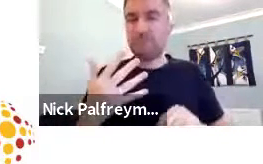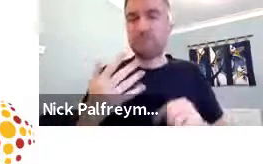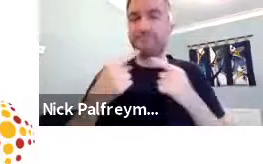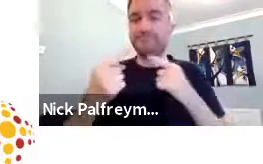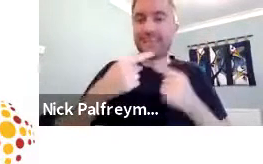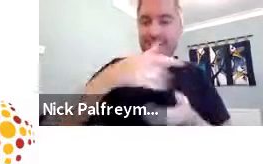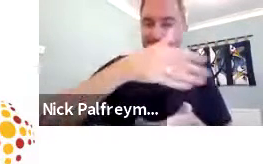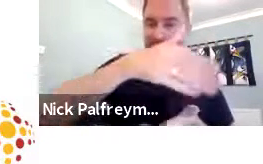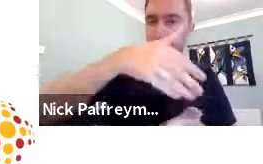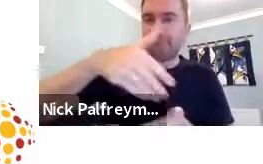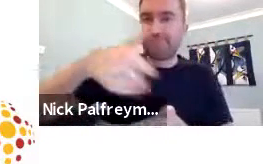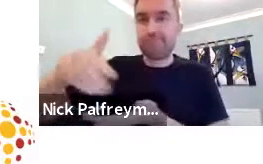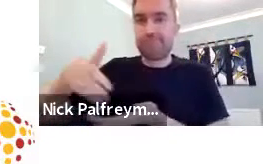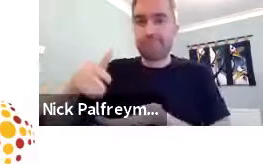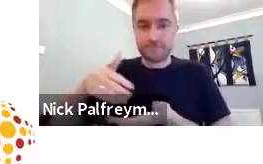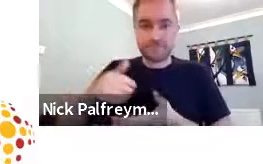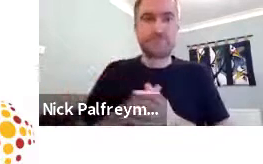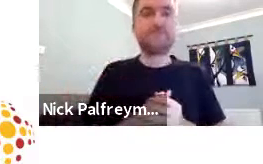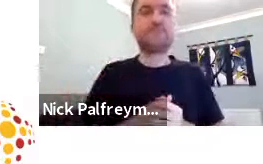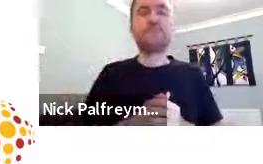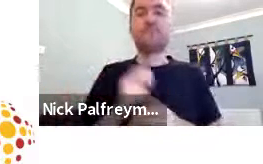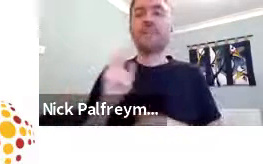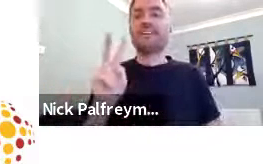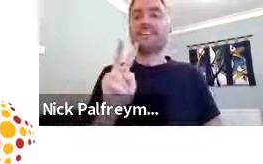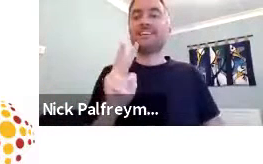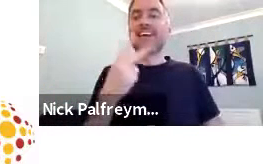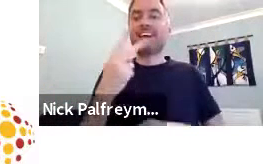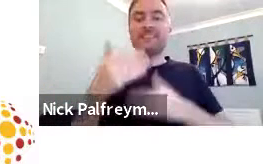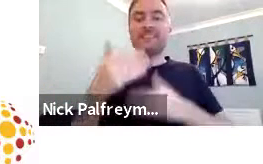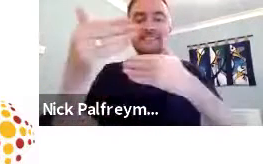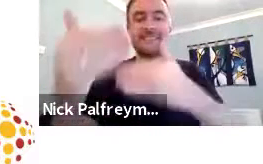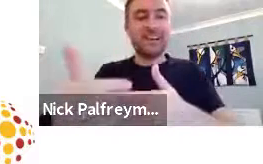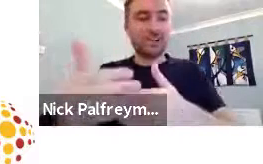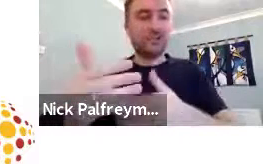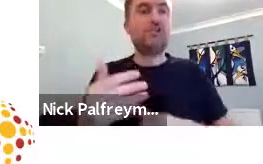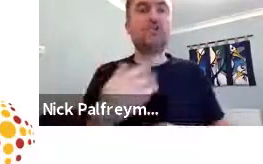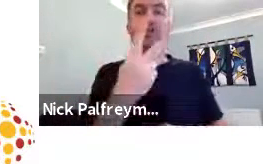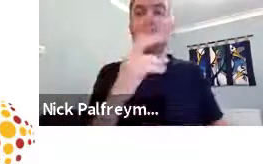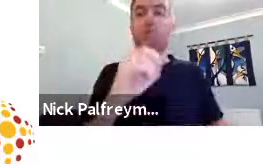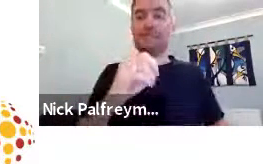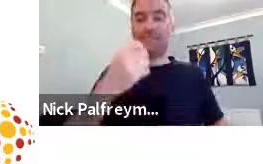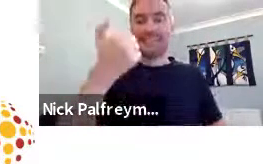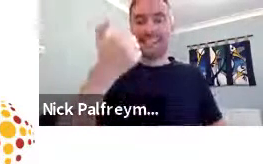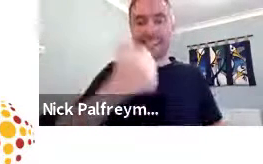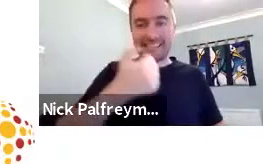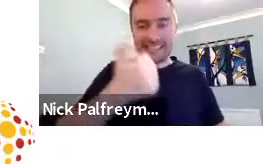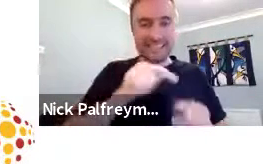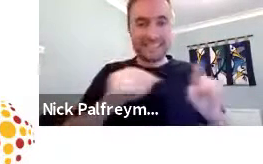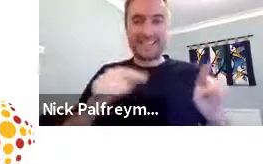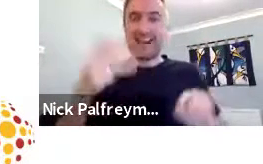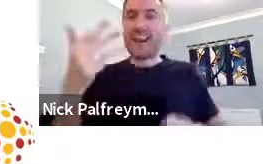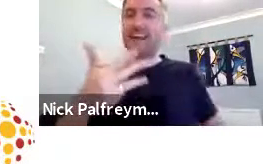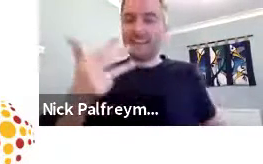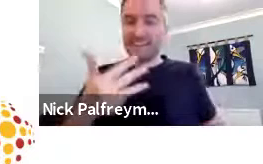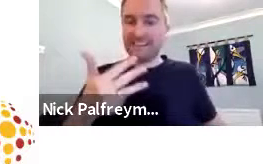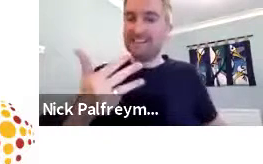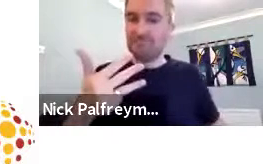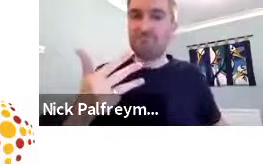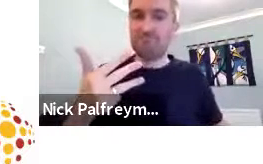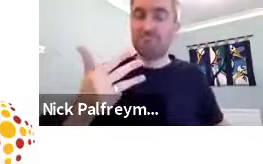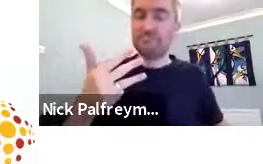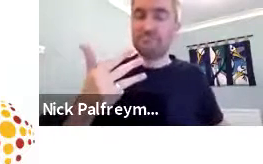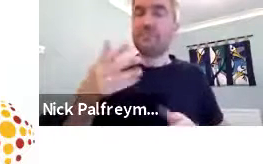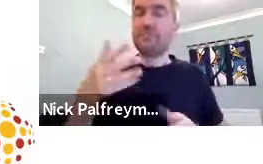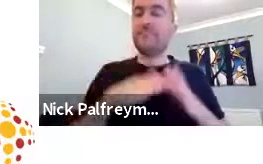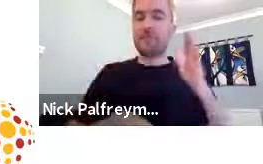And that was 2010 to 2015. And that was at the period of time that we collected the data. And then the second stage